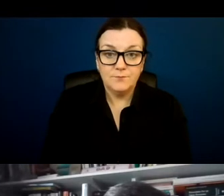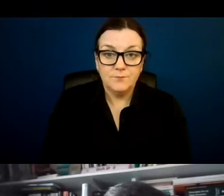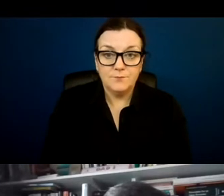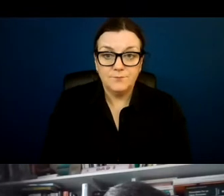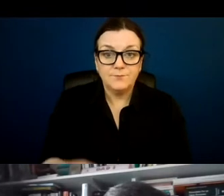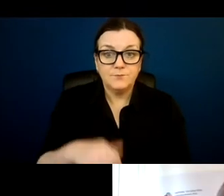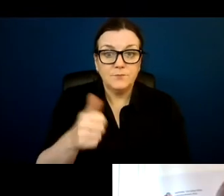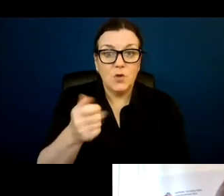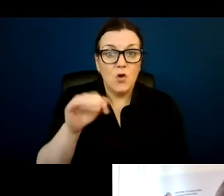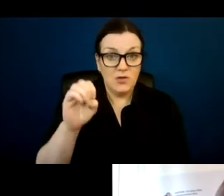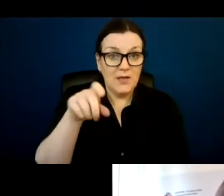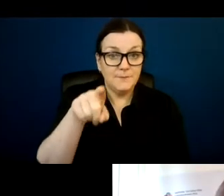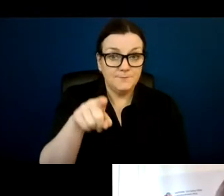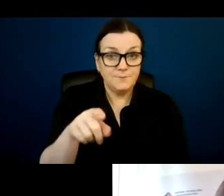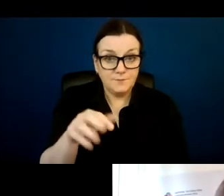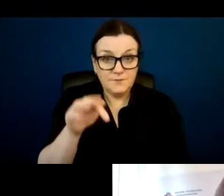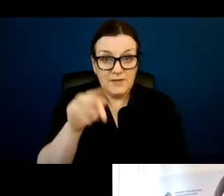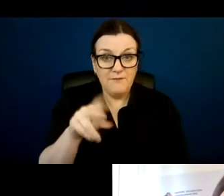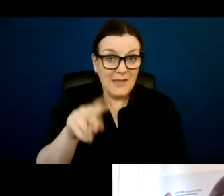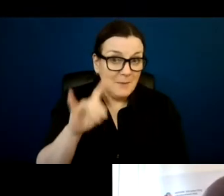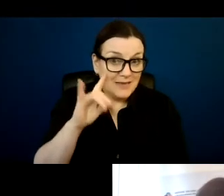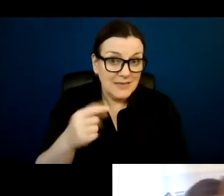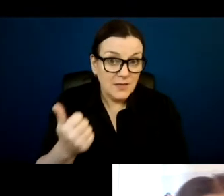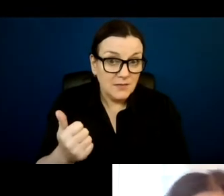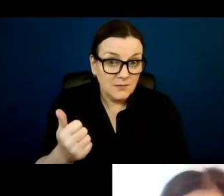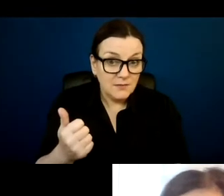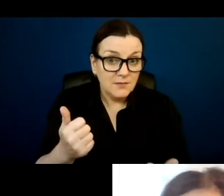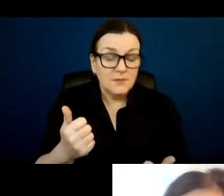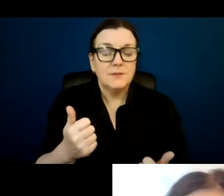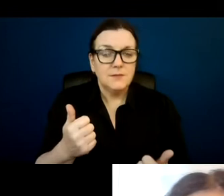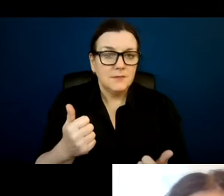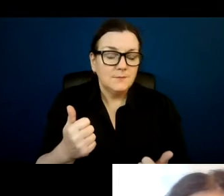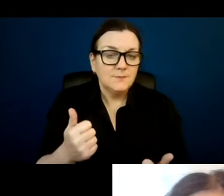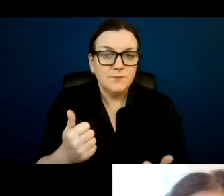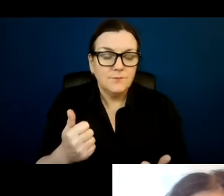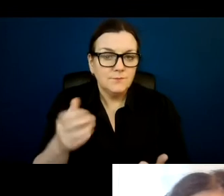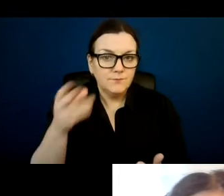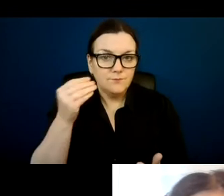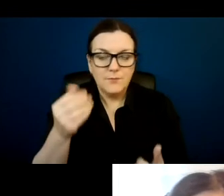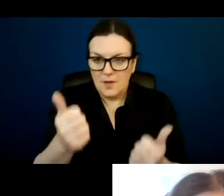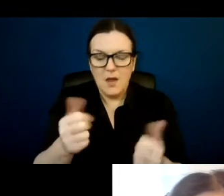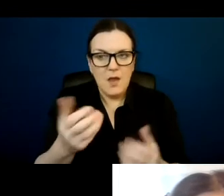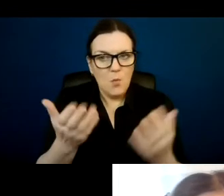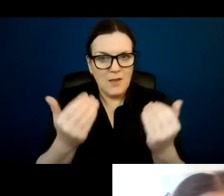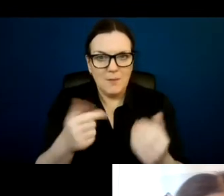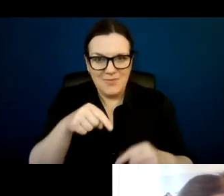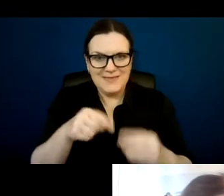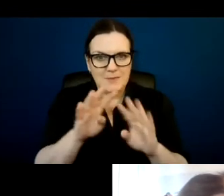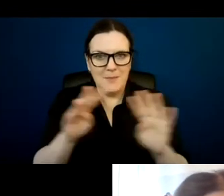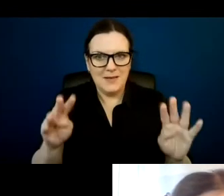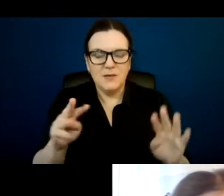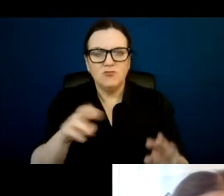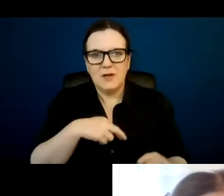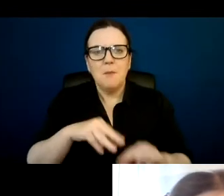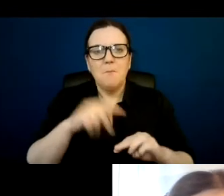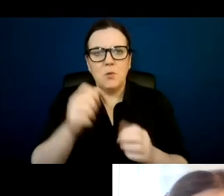Yeah, if I can be seen and heard, I can kind of. Yeah. Yeah, I really do welcome this particular session because it's always most valuable